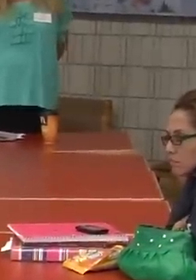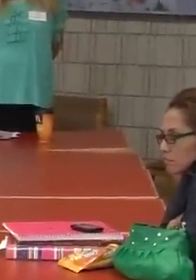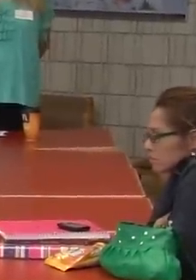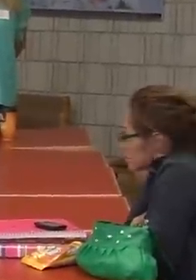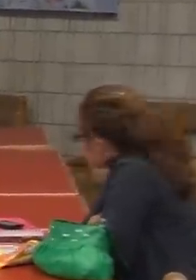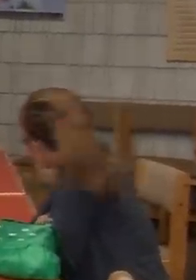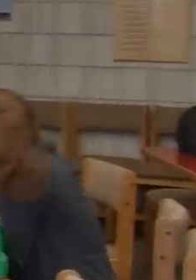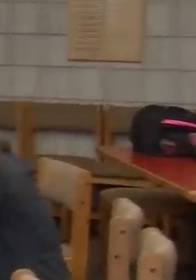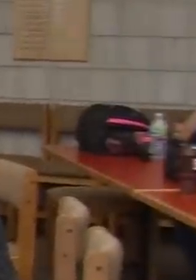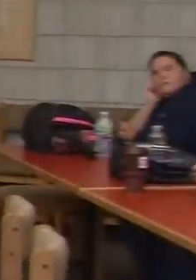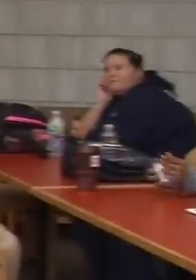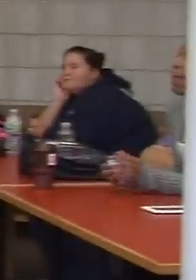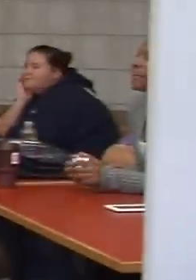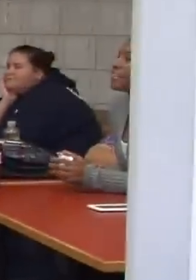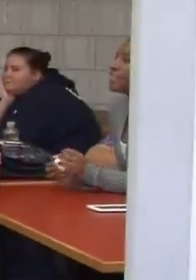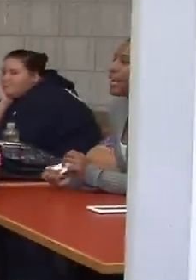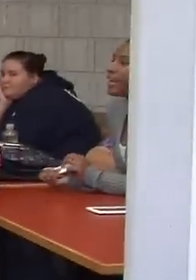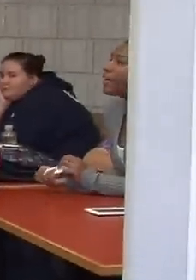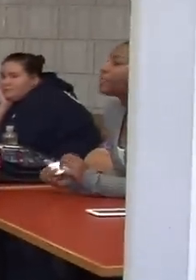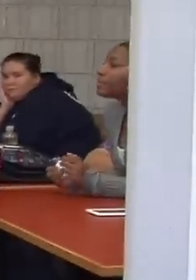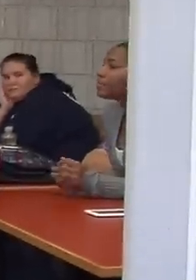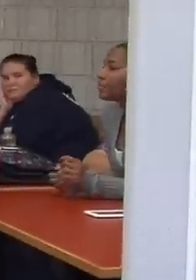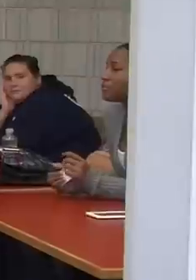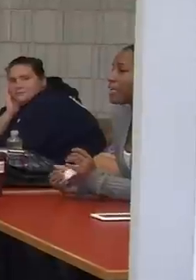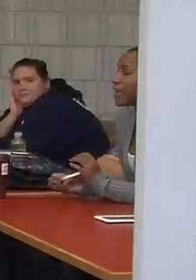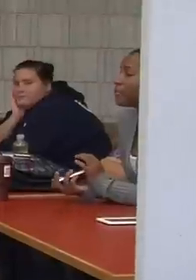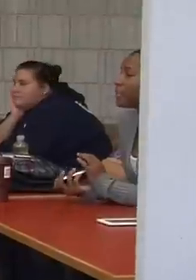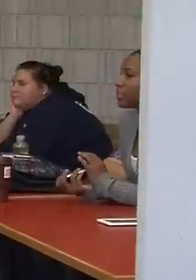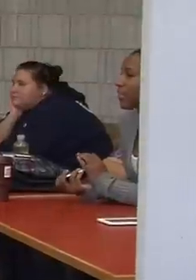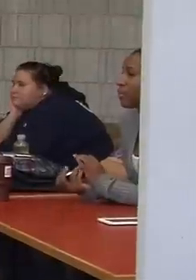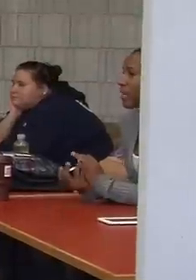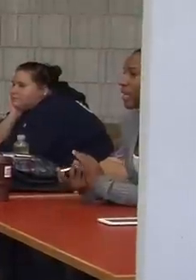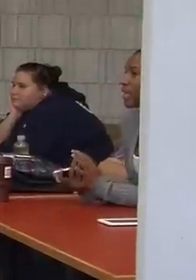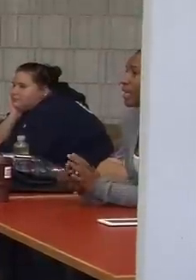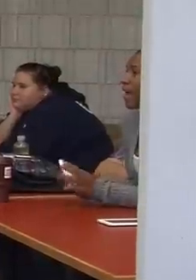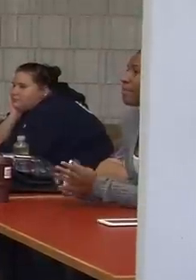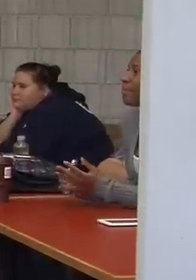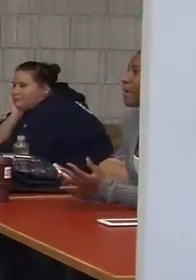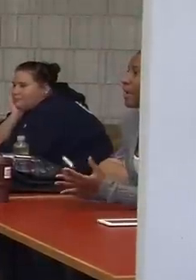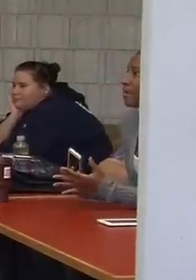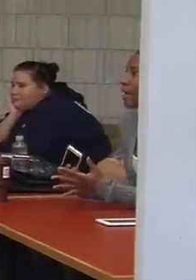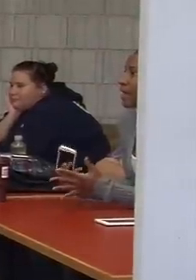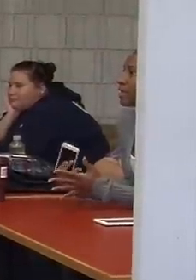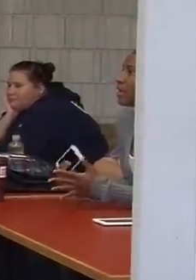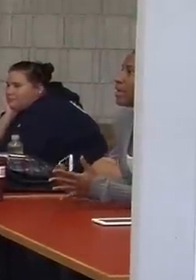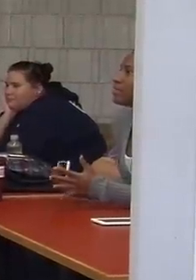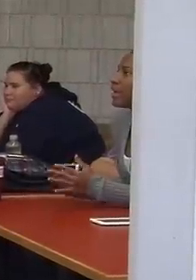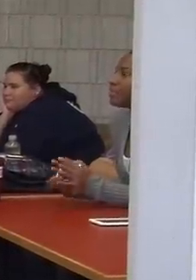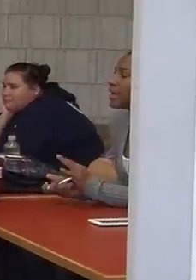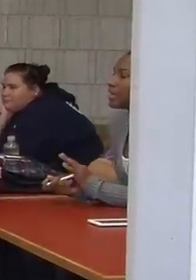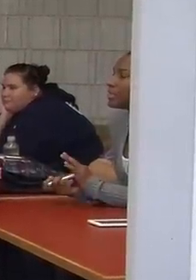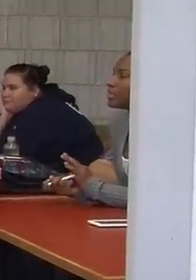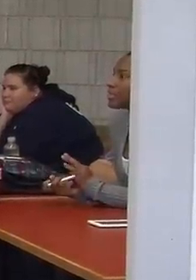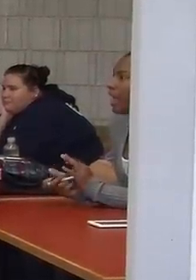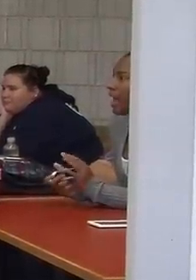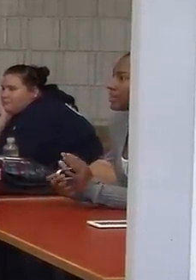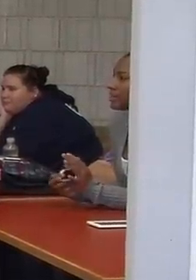Is there other things that hearing people do that you wish they wanted? I remember in my deaf studies class